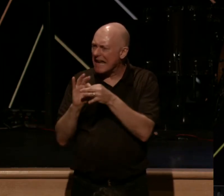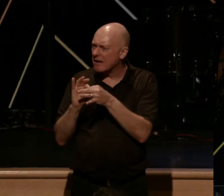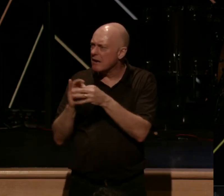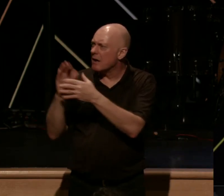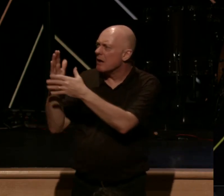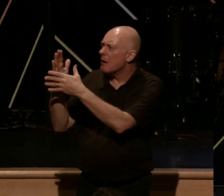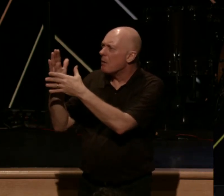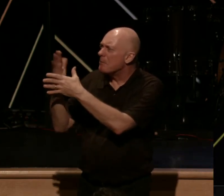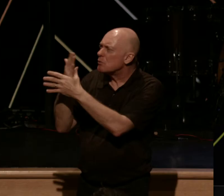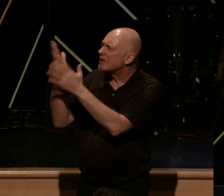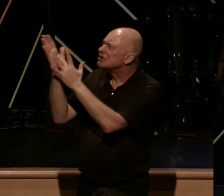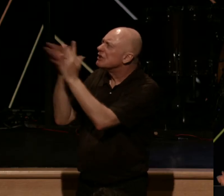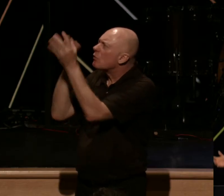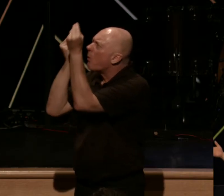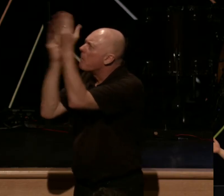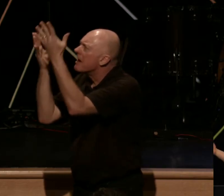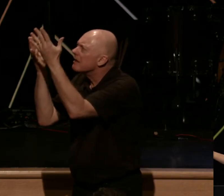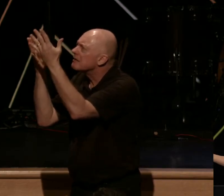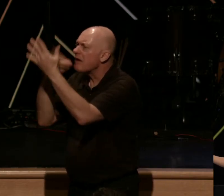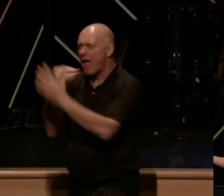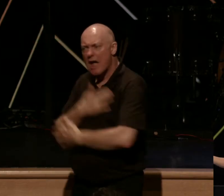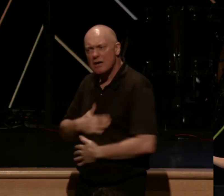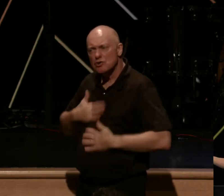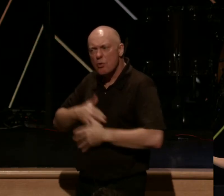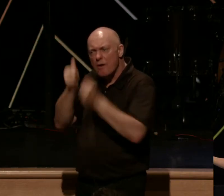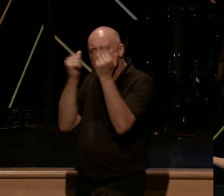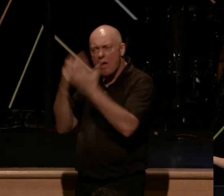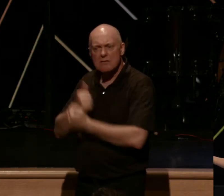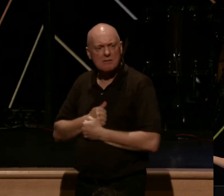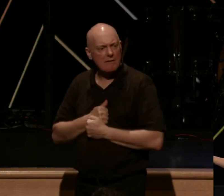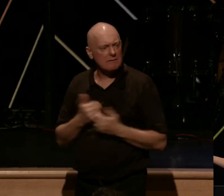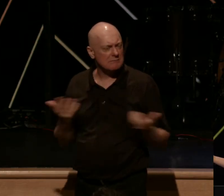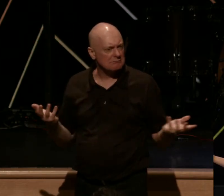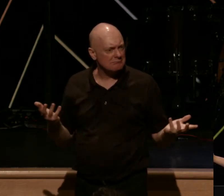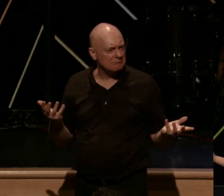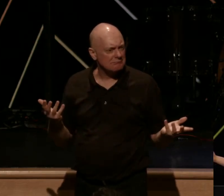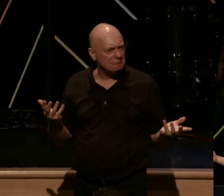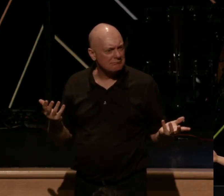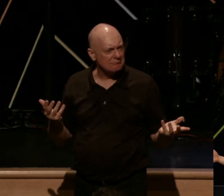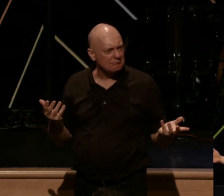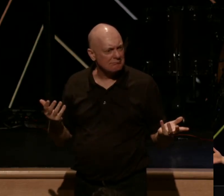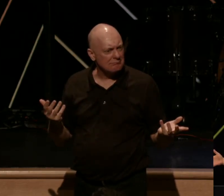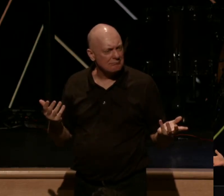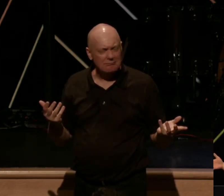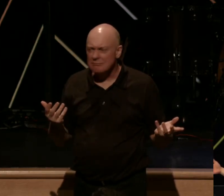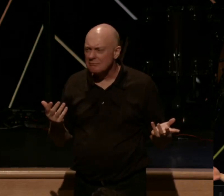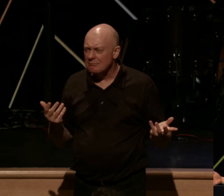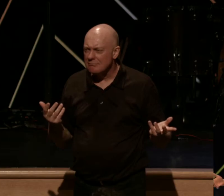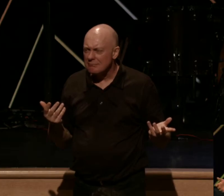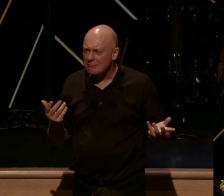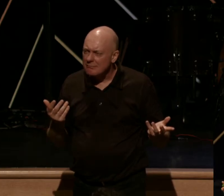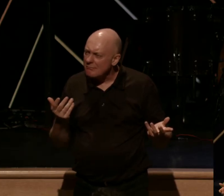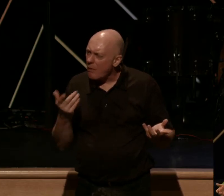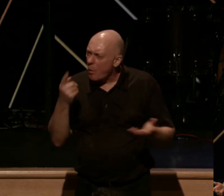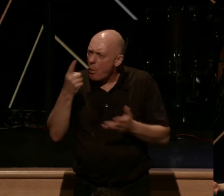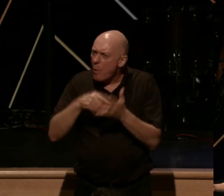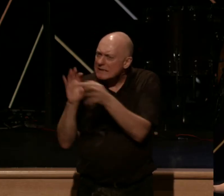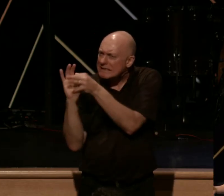obedience and his enjoyment of the Father's love? What's the connection between Jesus' obedience